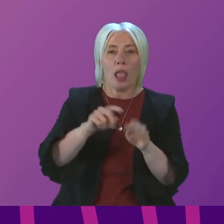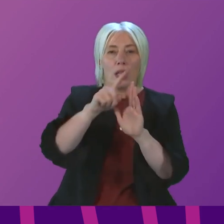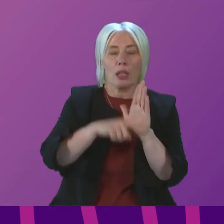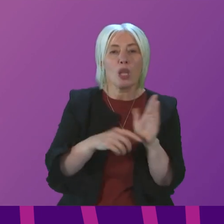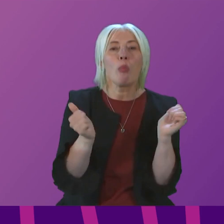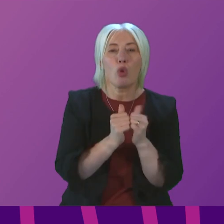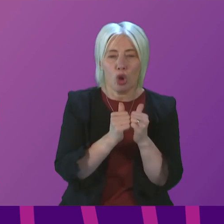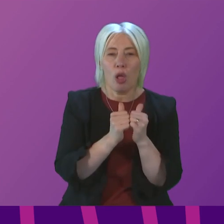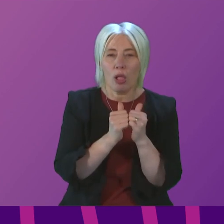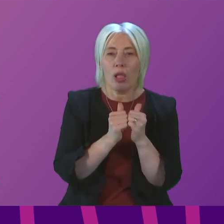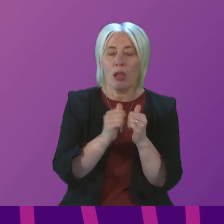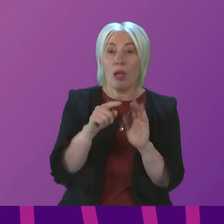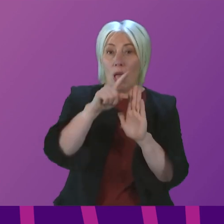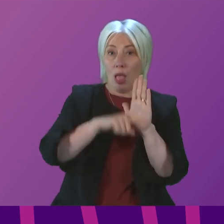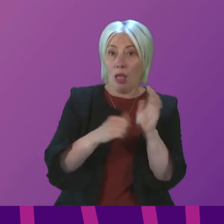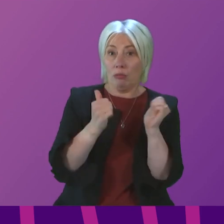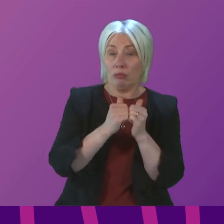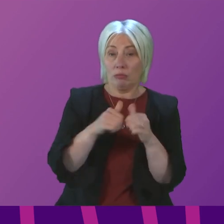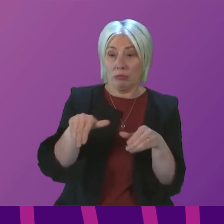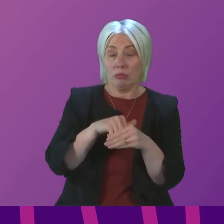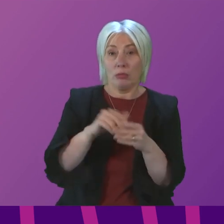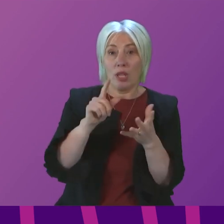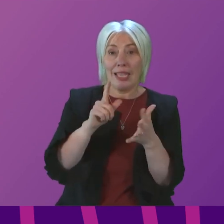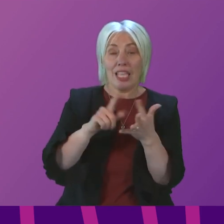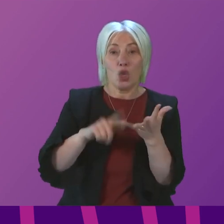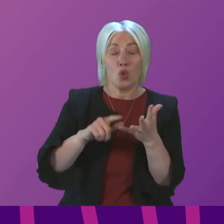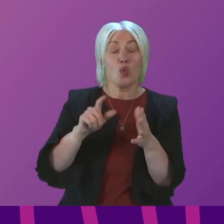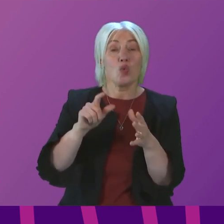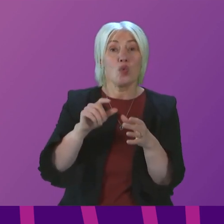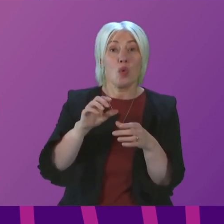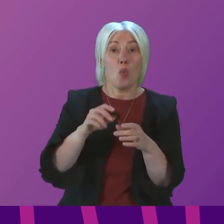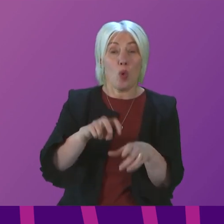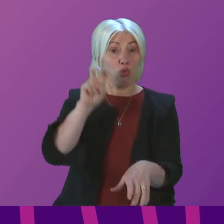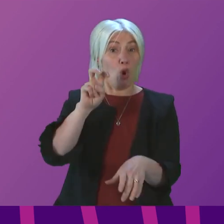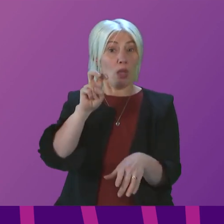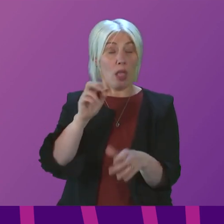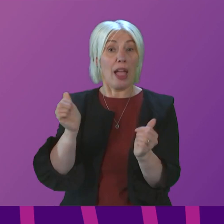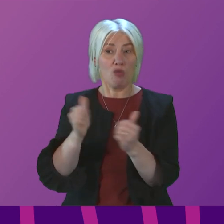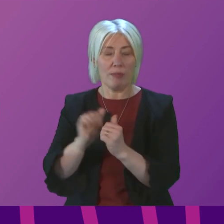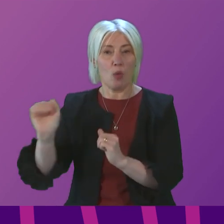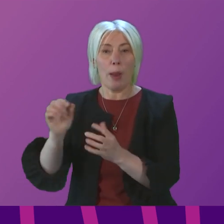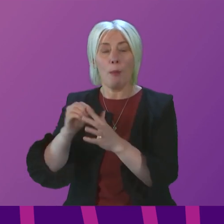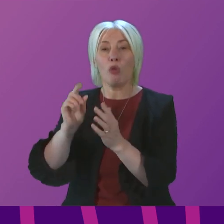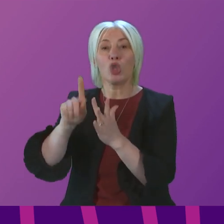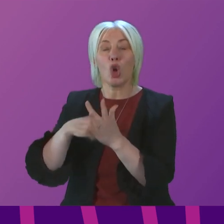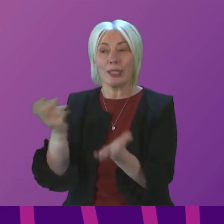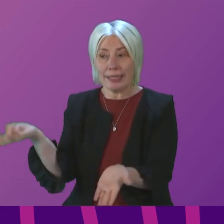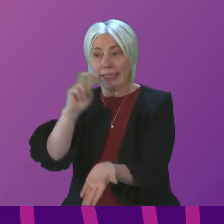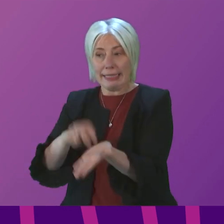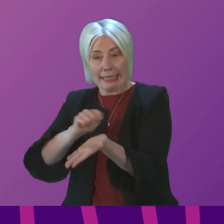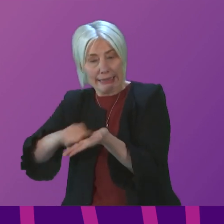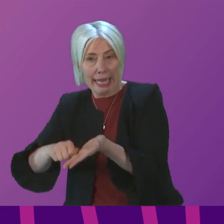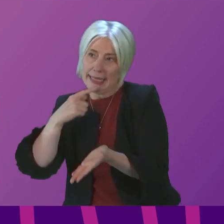The protocol is, of course, part of the EU-UK withdrawal agreement. At the time Boris Johnson signed it, he described it as a